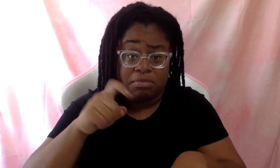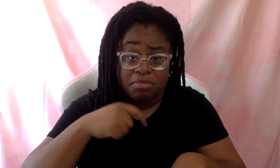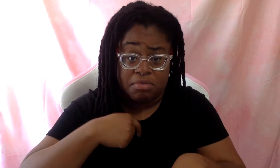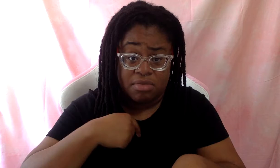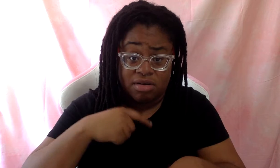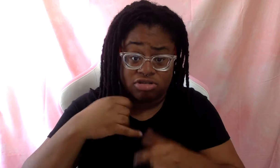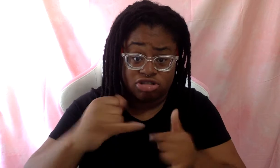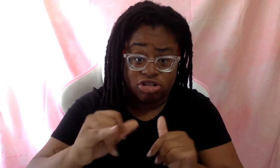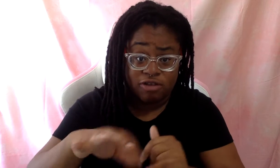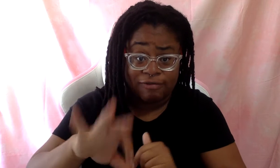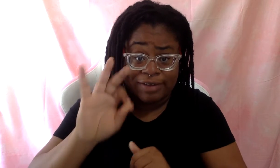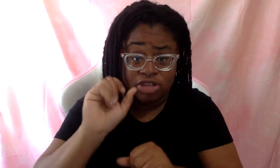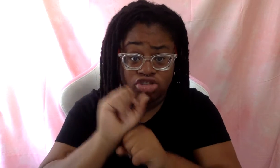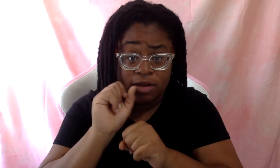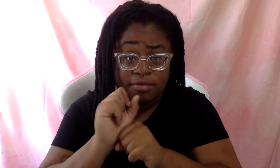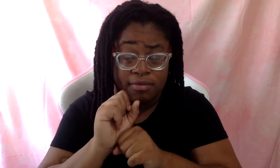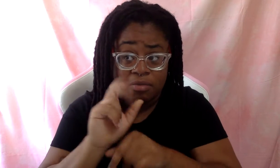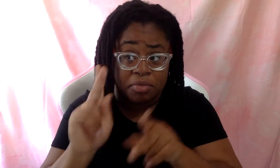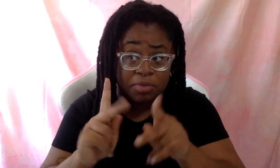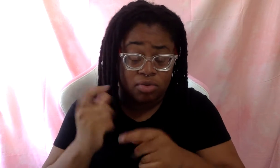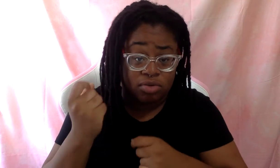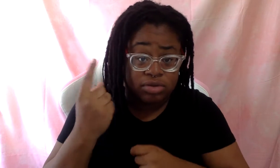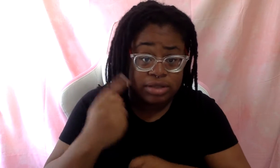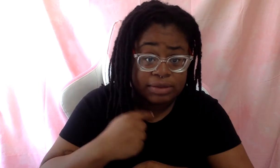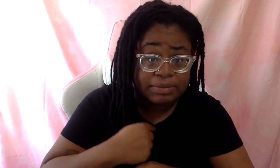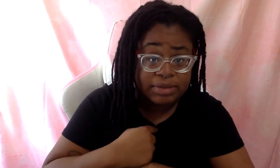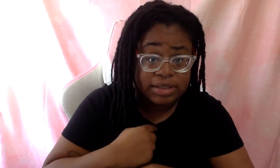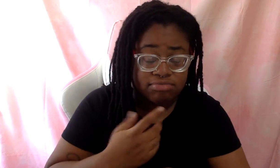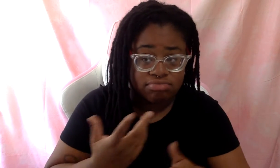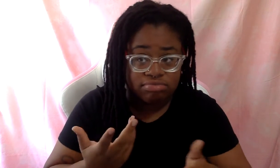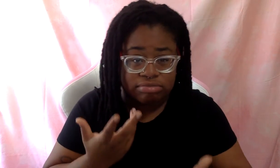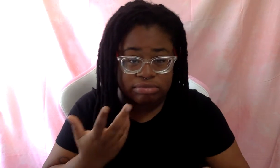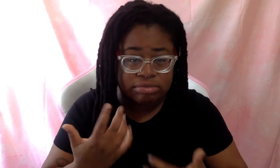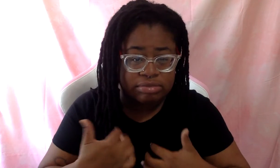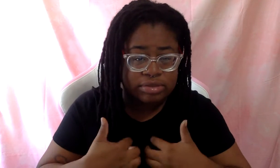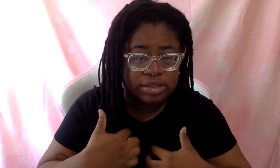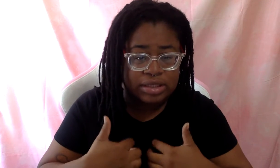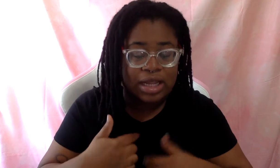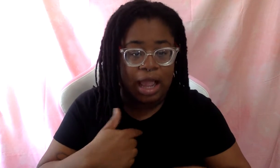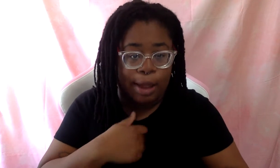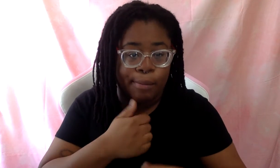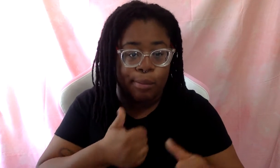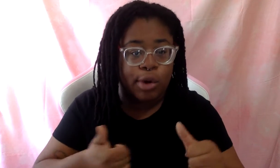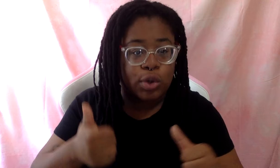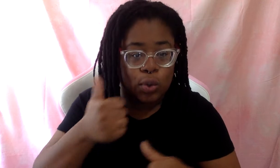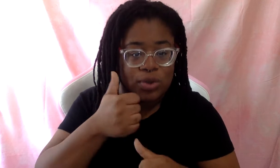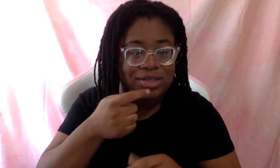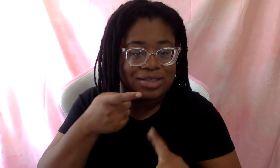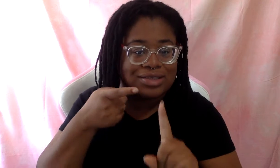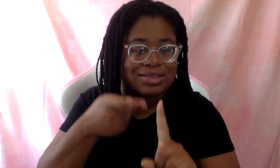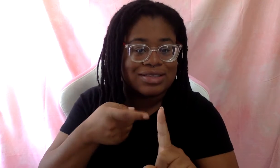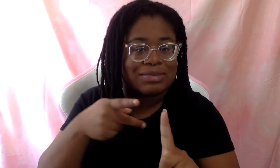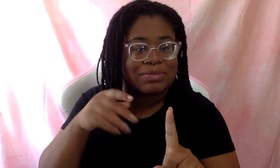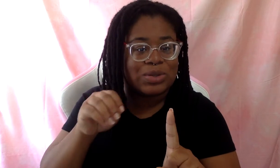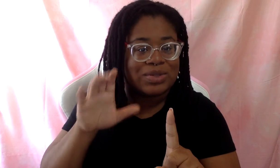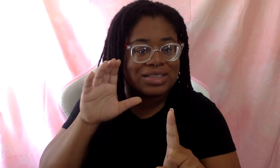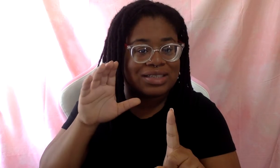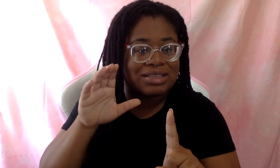people understanding that, um, I am prioritizing that community of marginalized communities